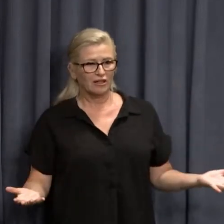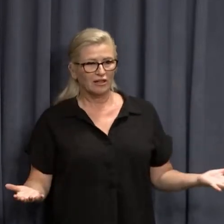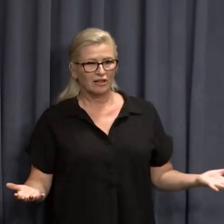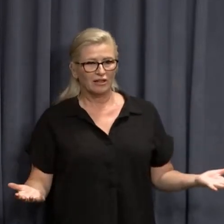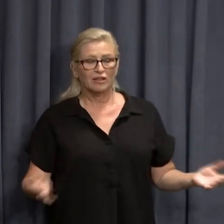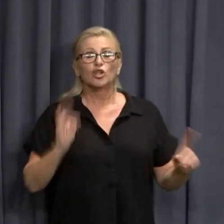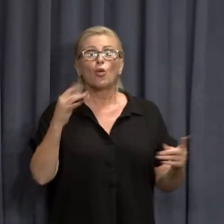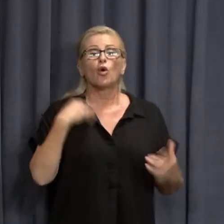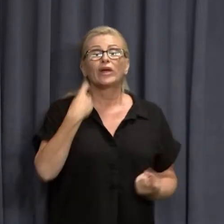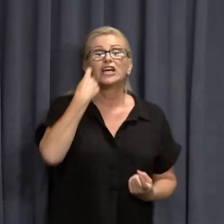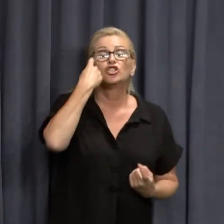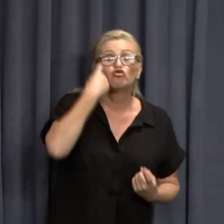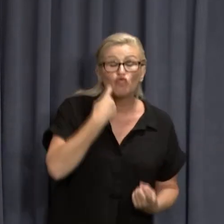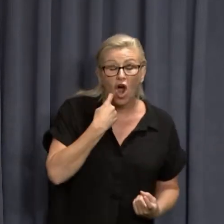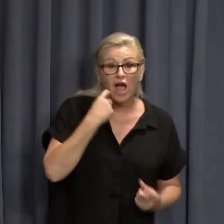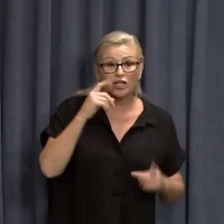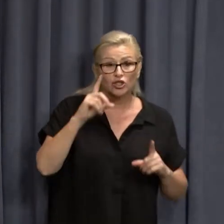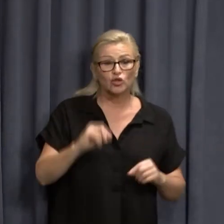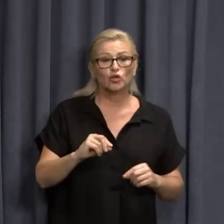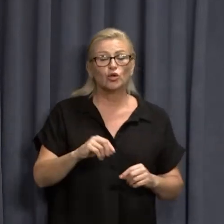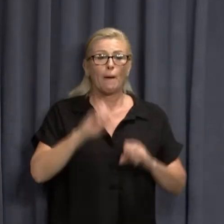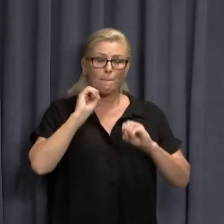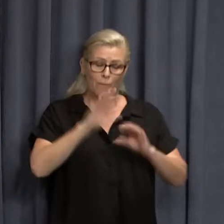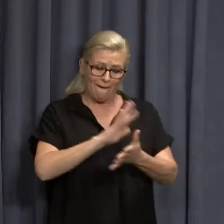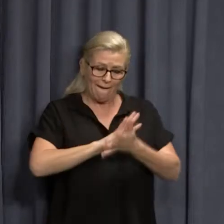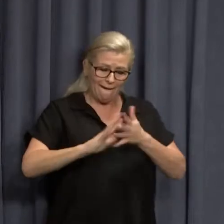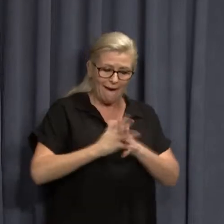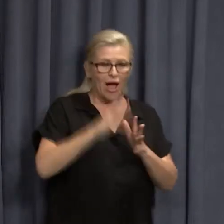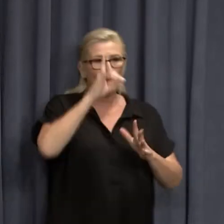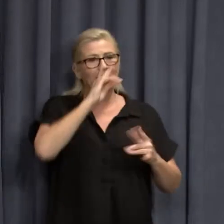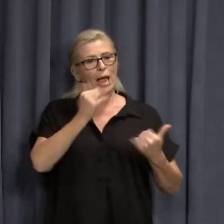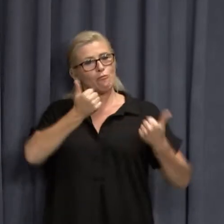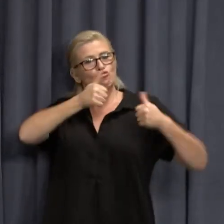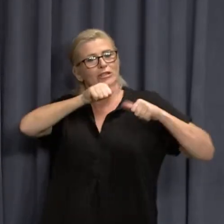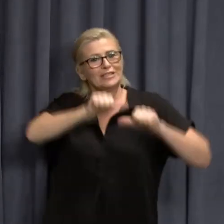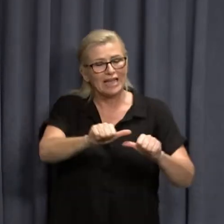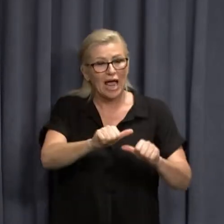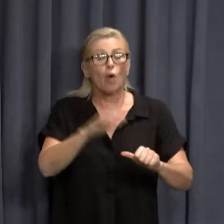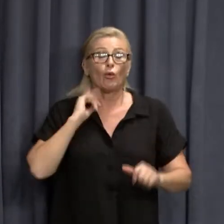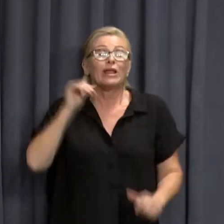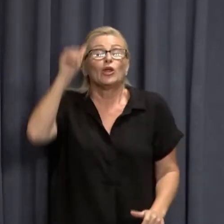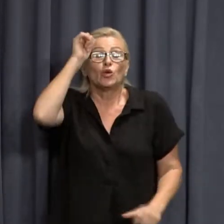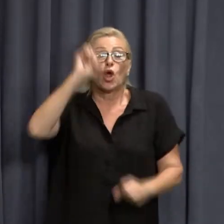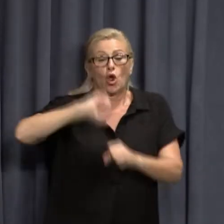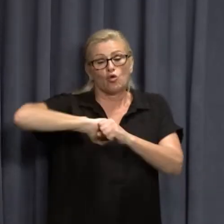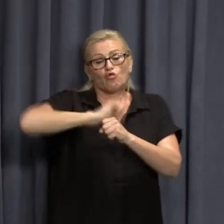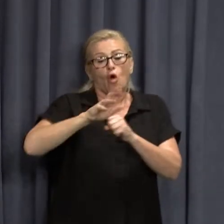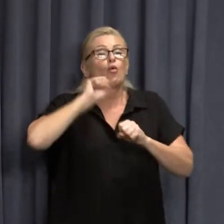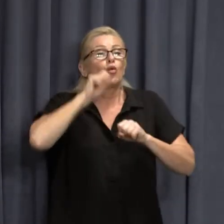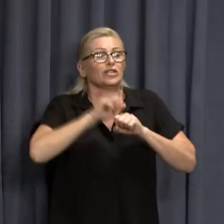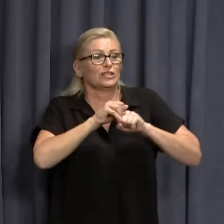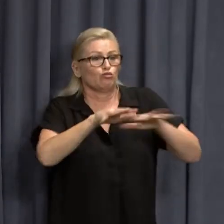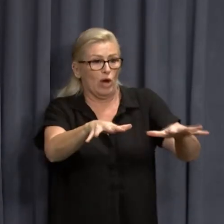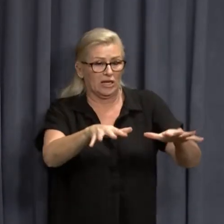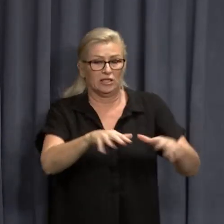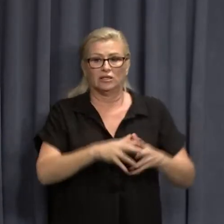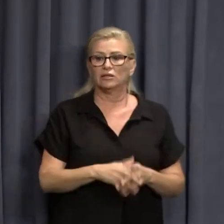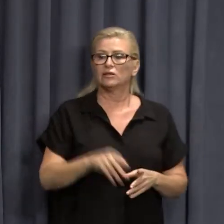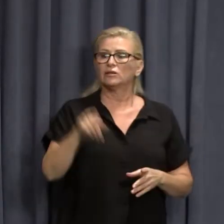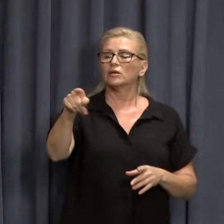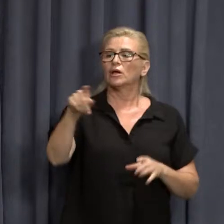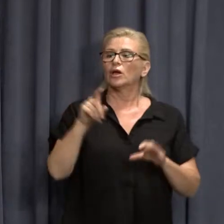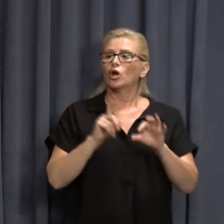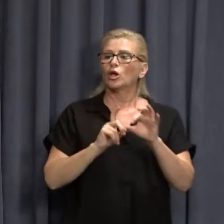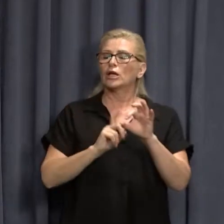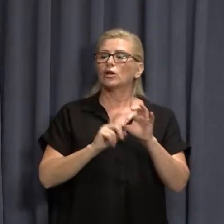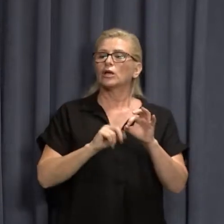trying to do is put in place the measures that will protect us as best we can from that when the virus eventually has community spread here. Yesterday, you made repeated